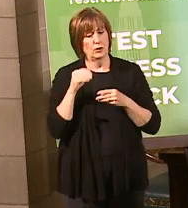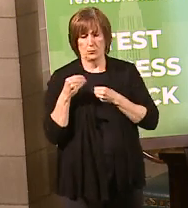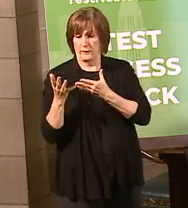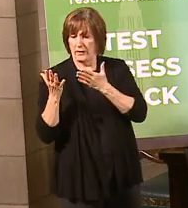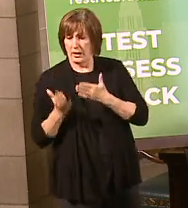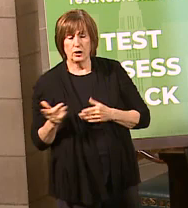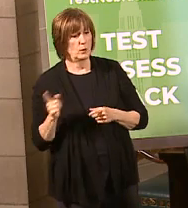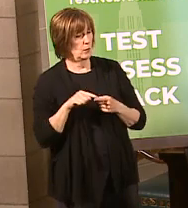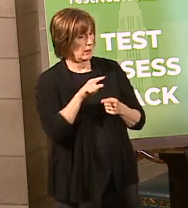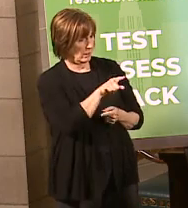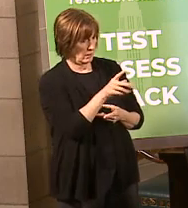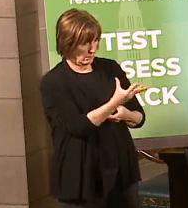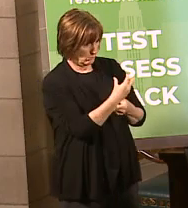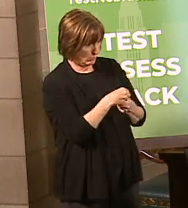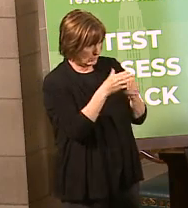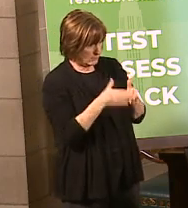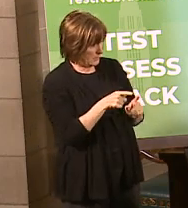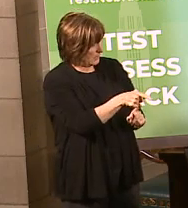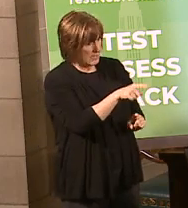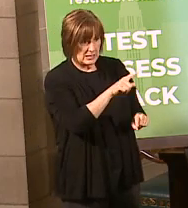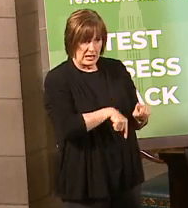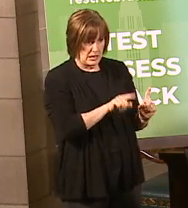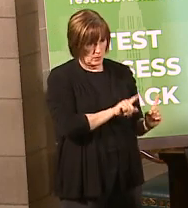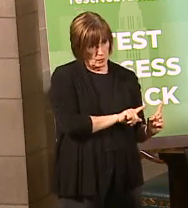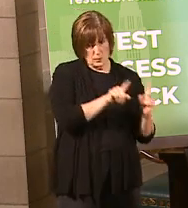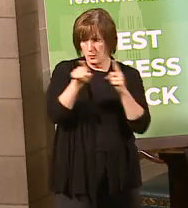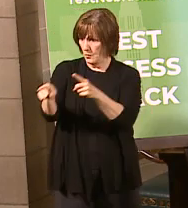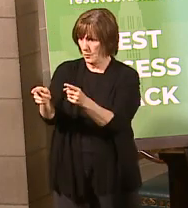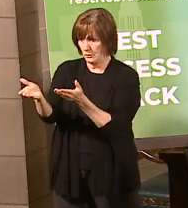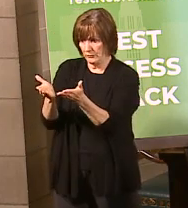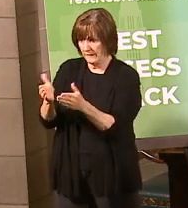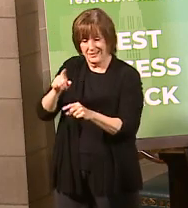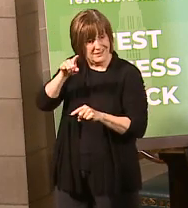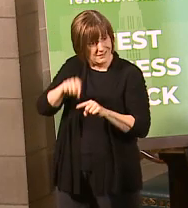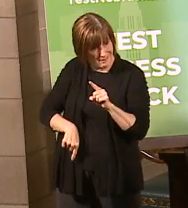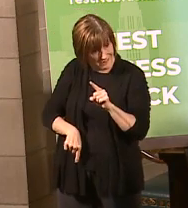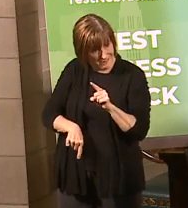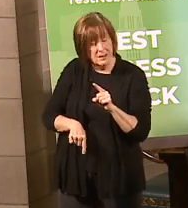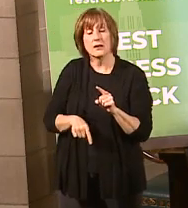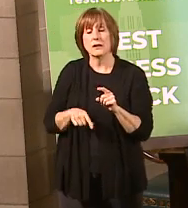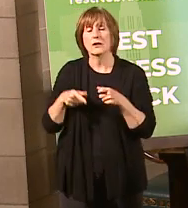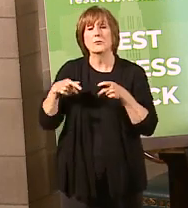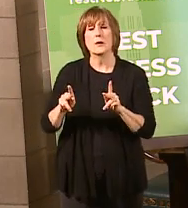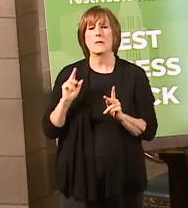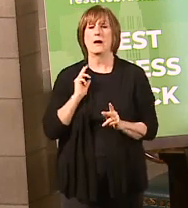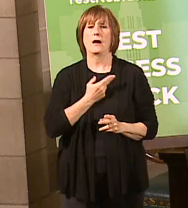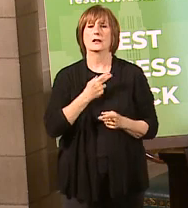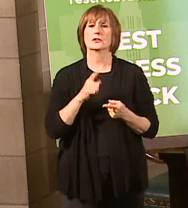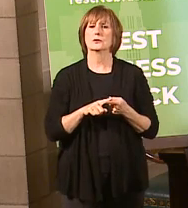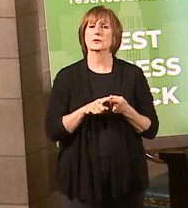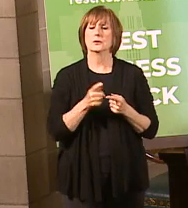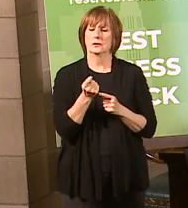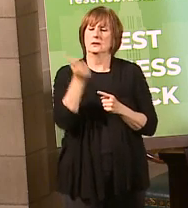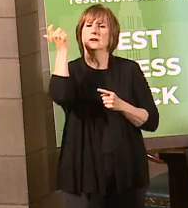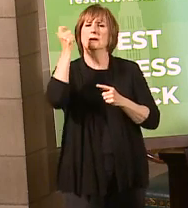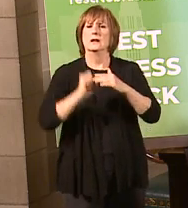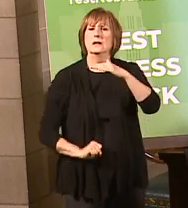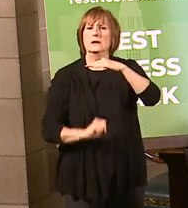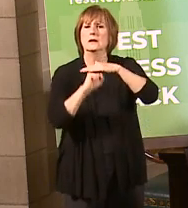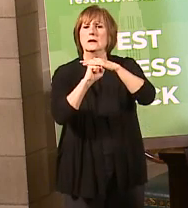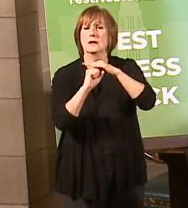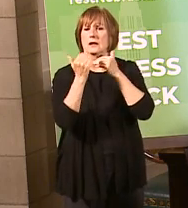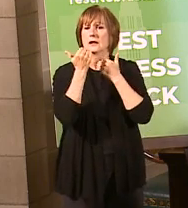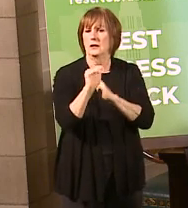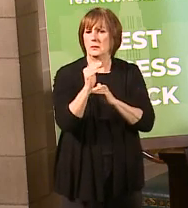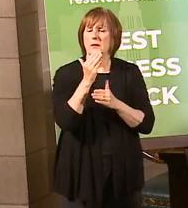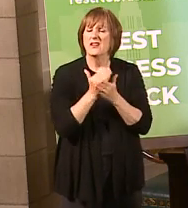the participants not able to attend services. It allows us to remove caps on certain services and I'll